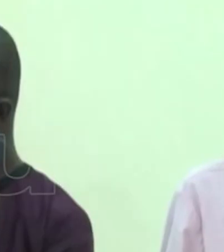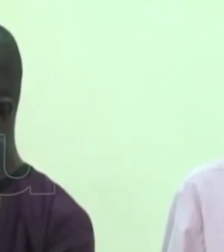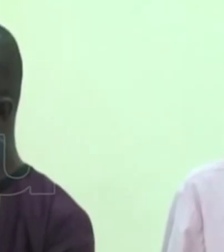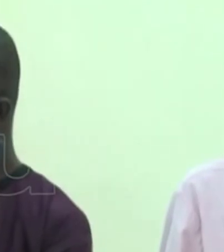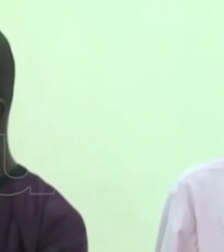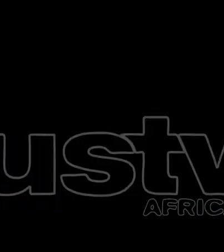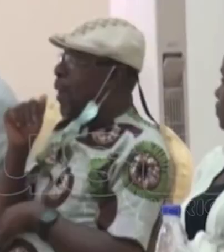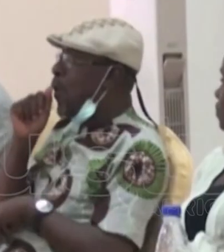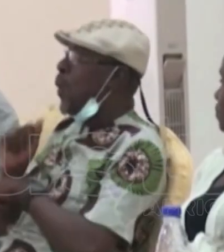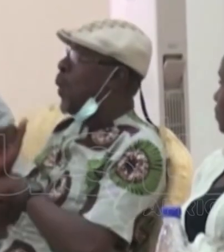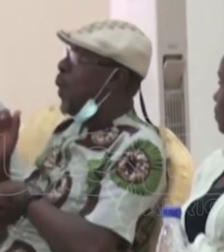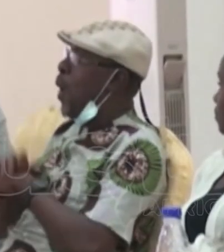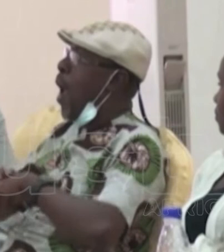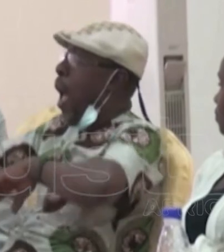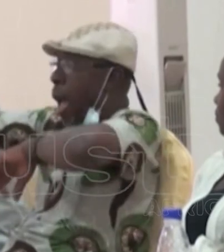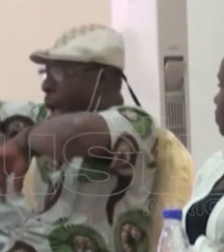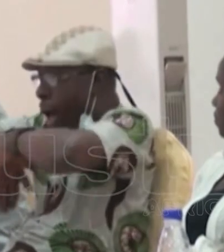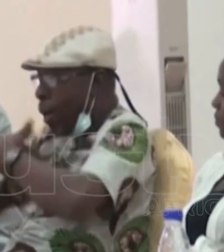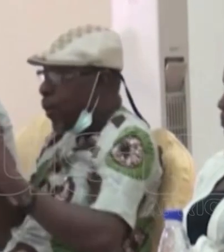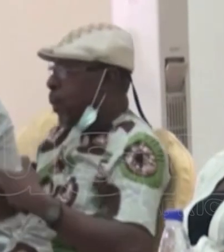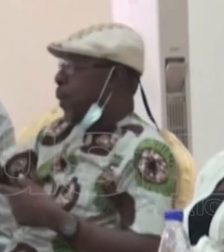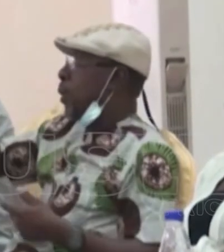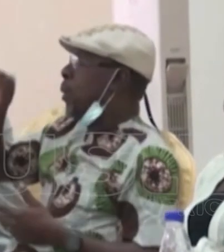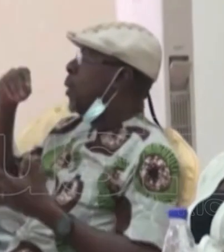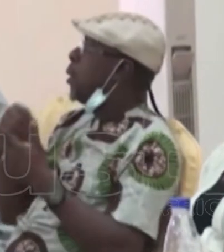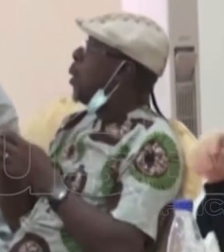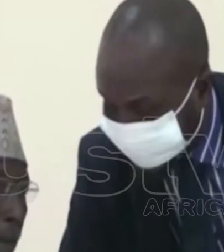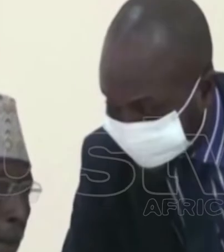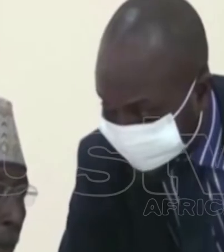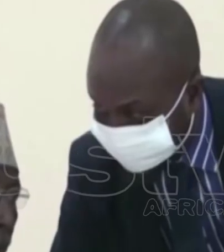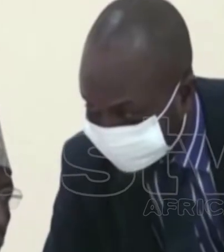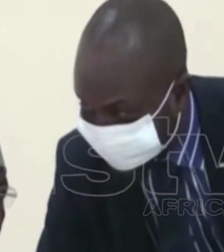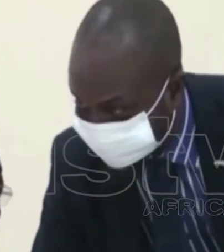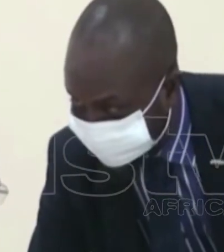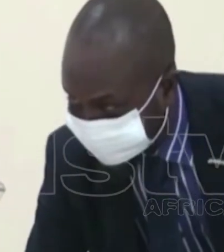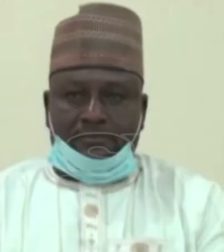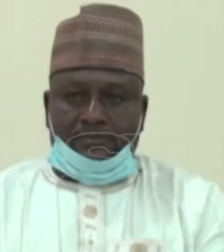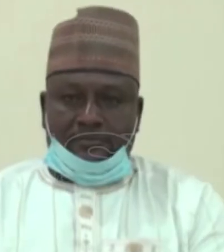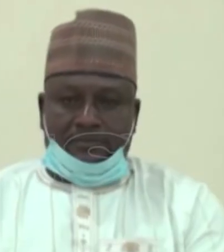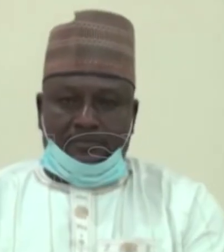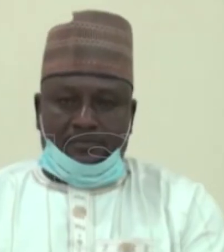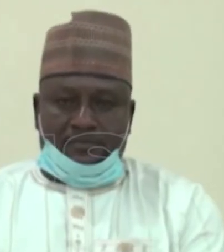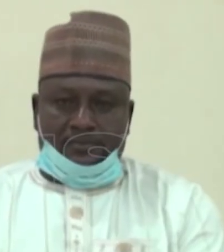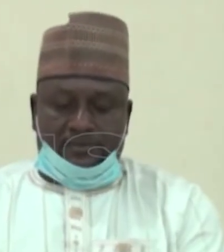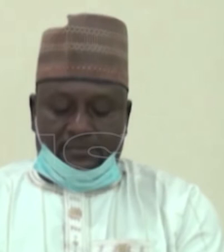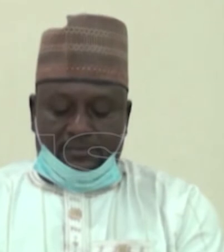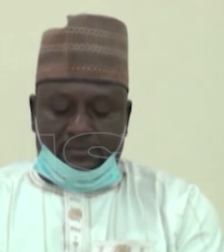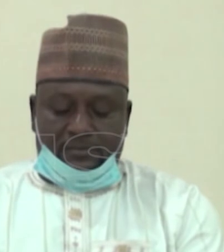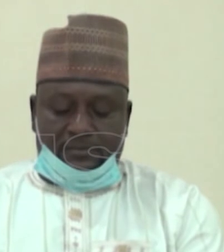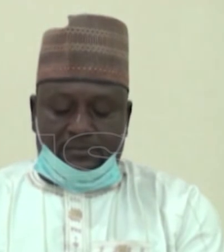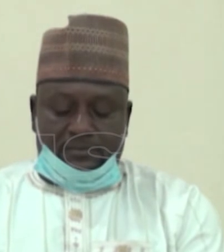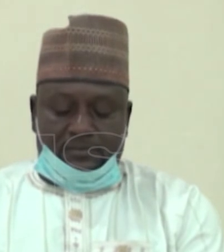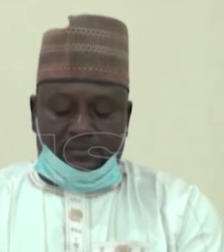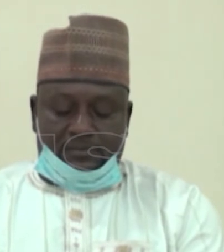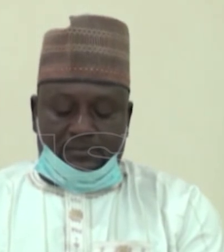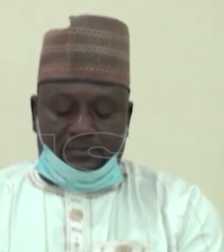made the call in Abuja over the weekend. He described the Marrakesh Treaty as what he holds dearly to his heart because it is